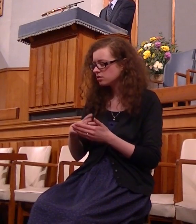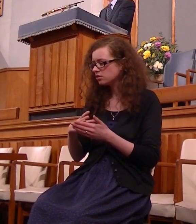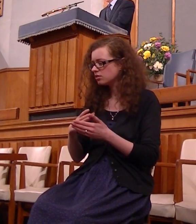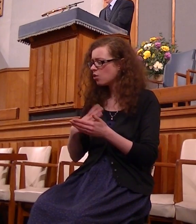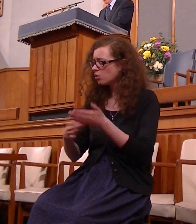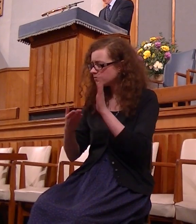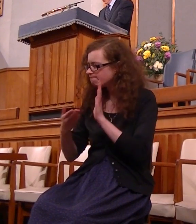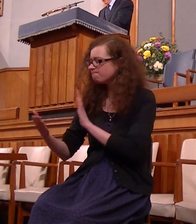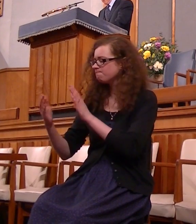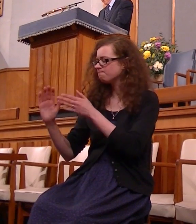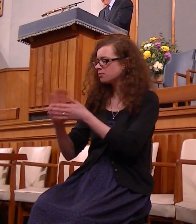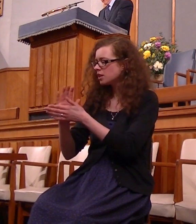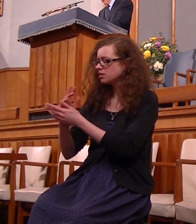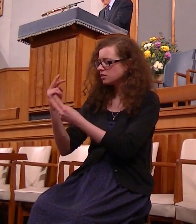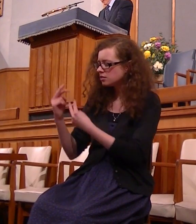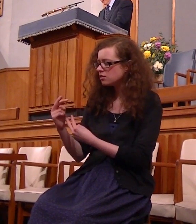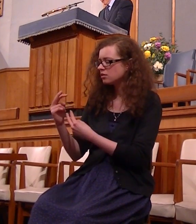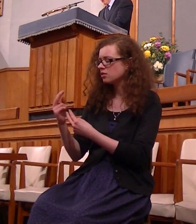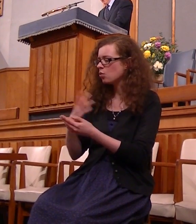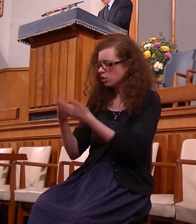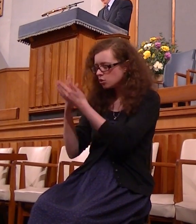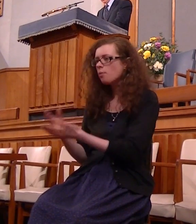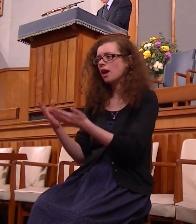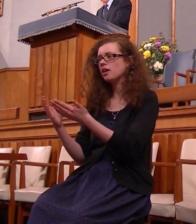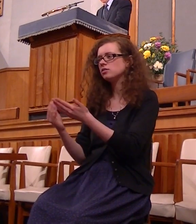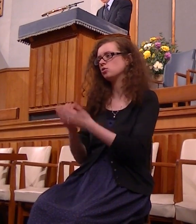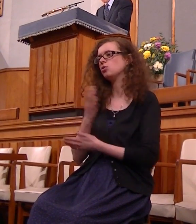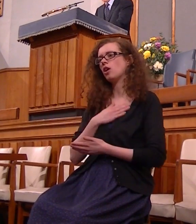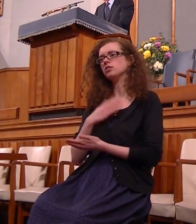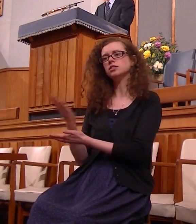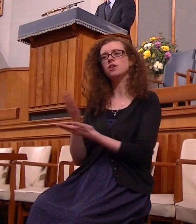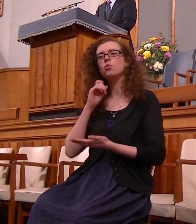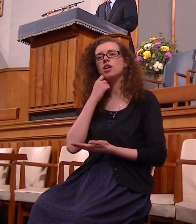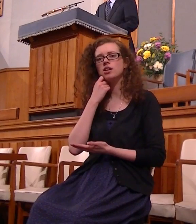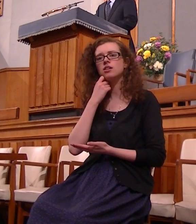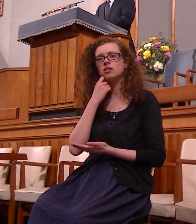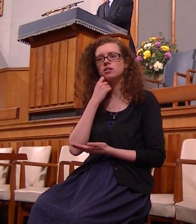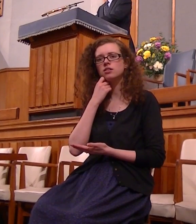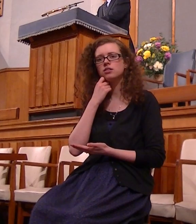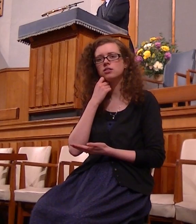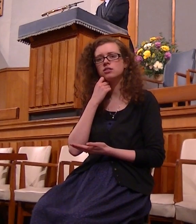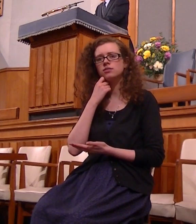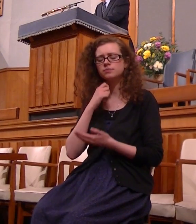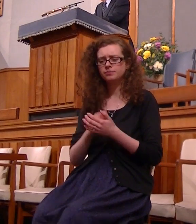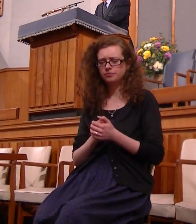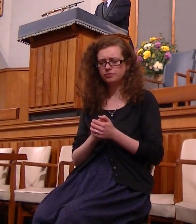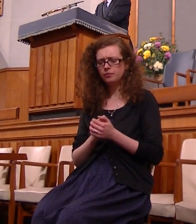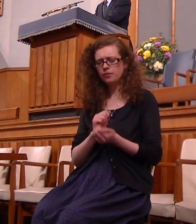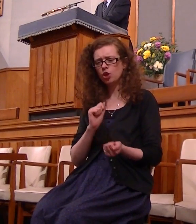and to obey him repentance is described by the